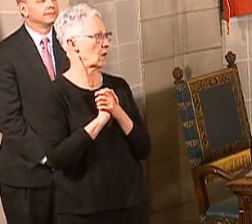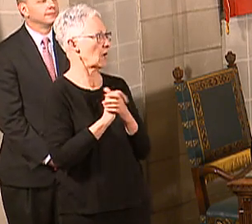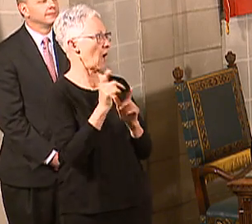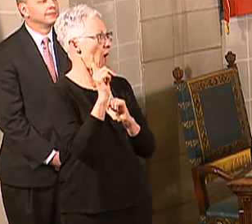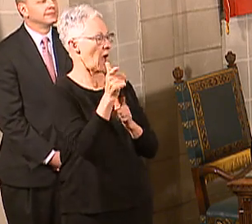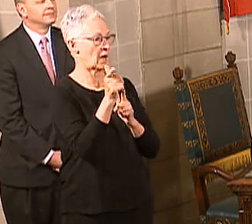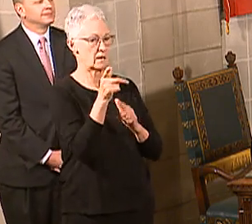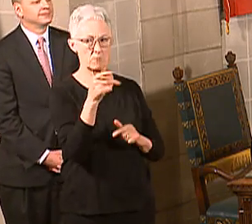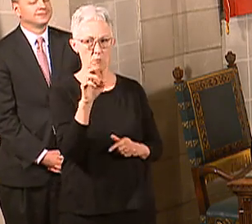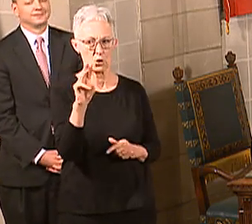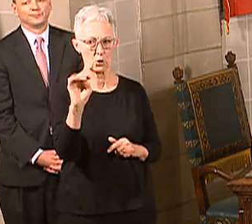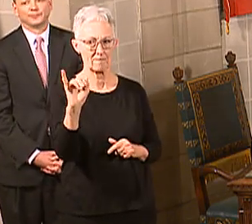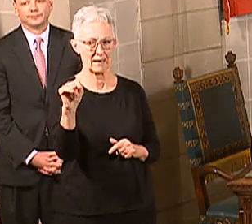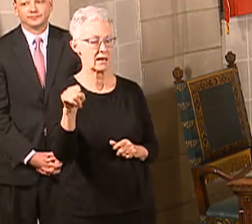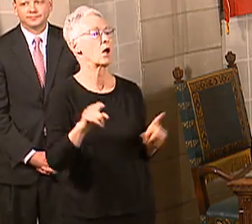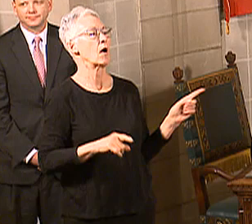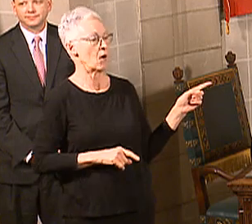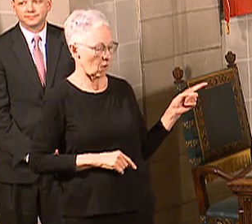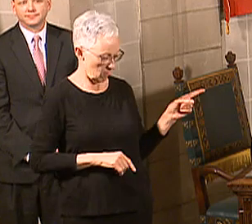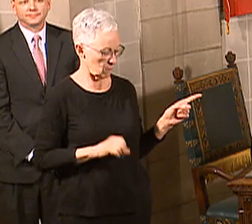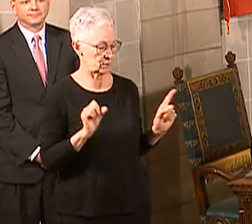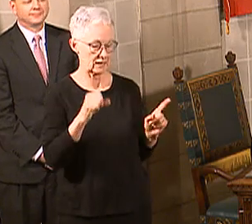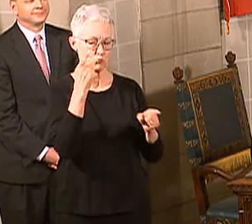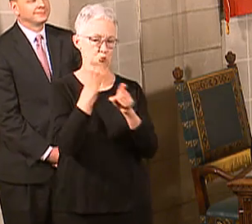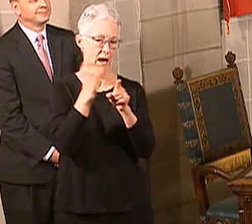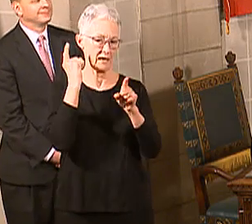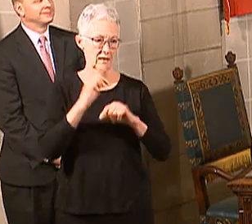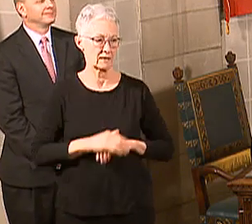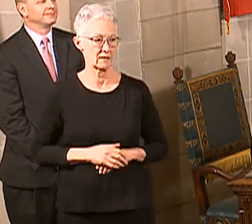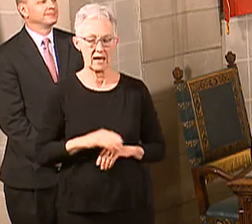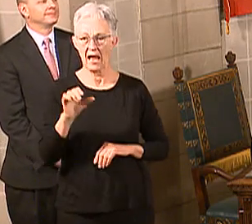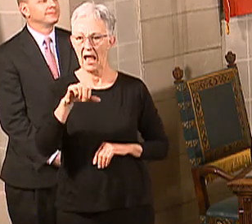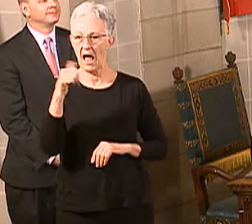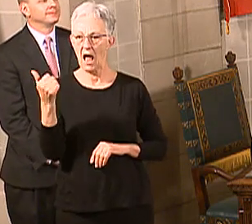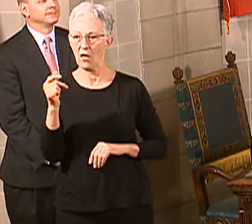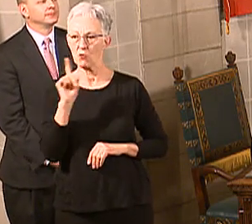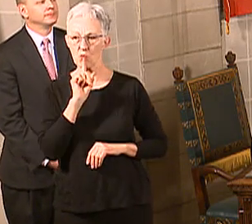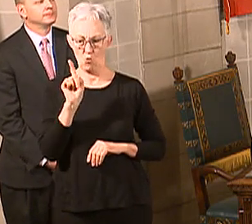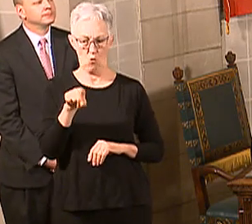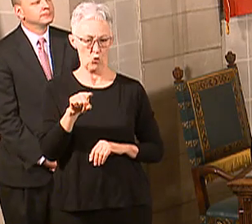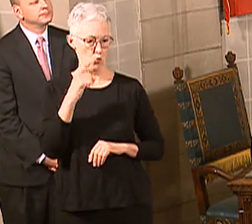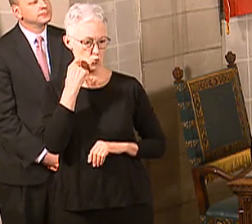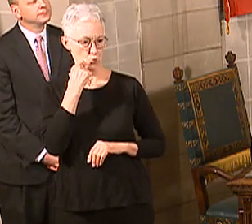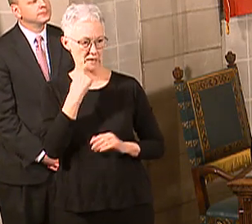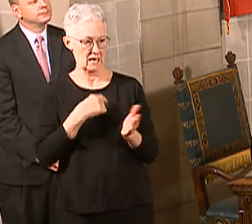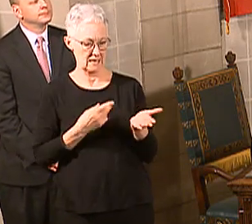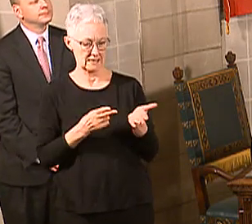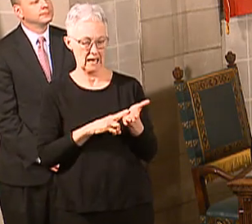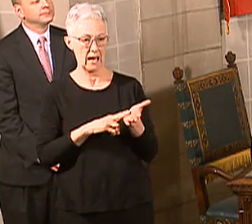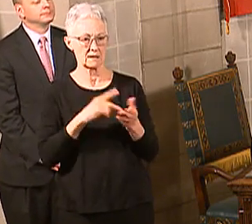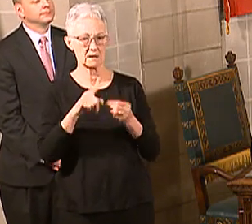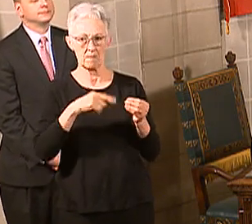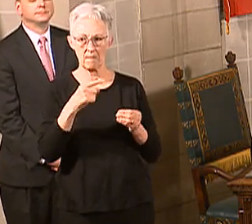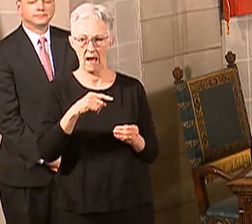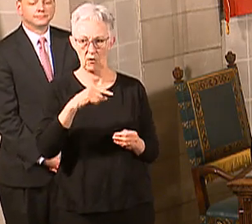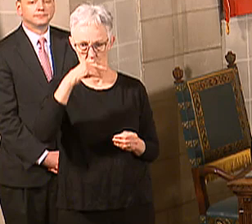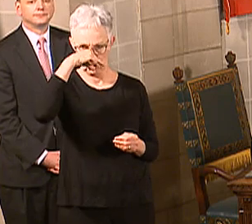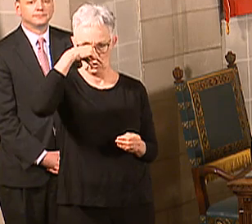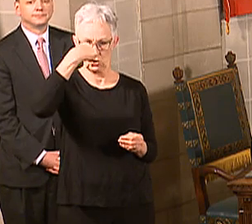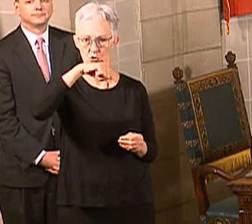Oh, thank you very much. So Taylor reminded me about another executive order that I signed had to do with turkey hunting permits.